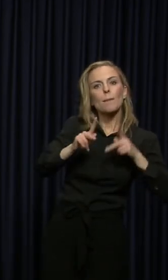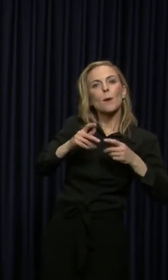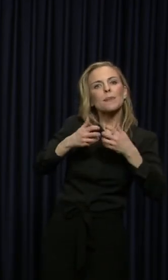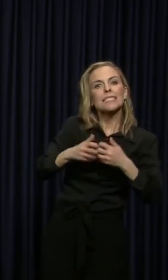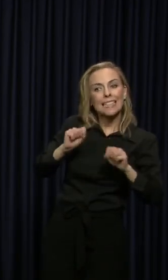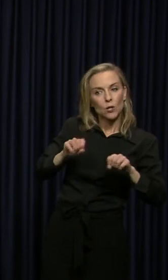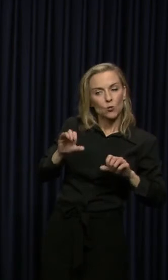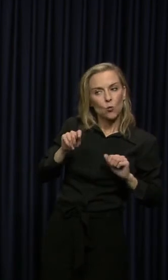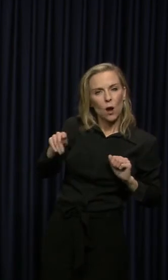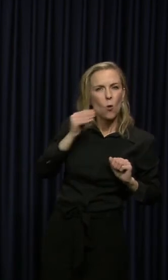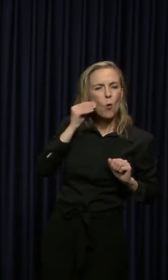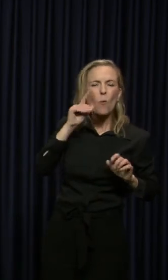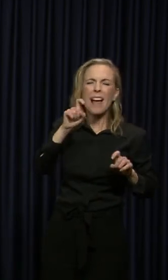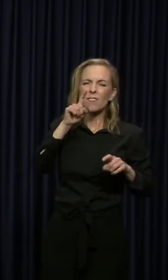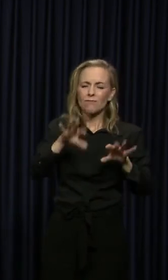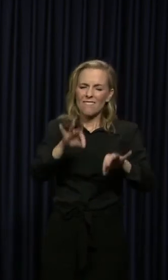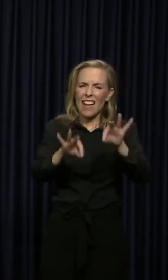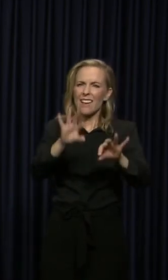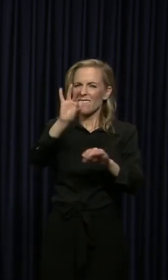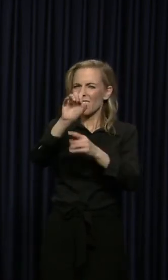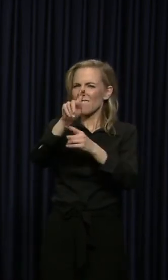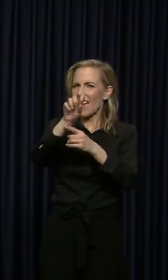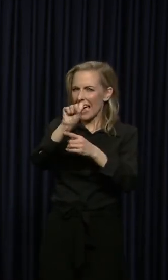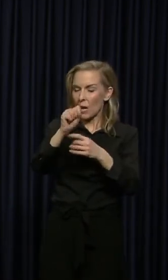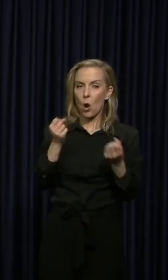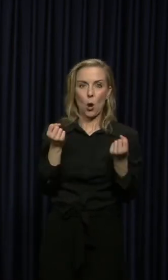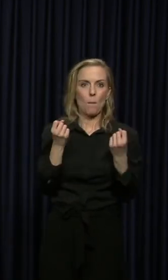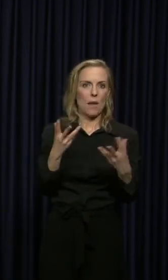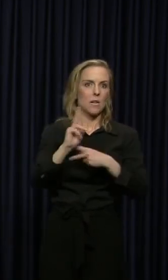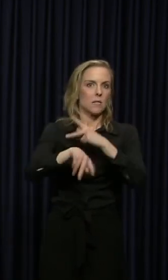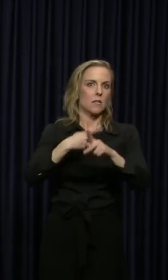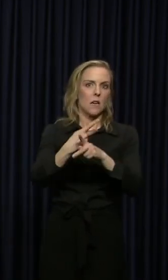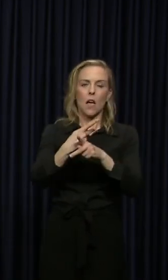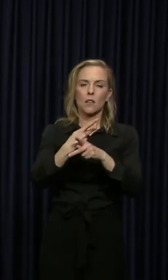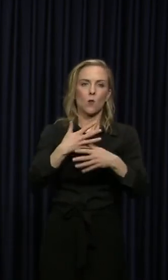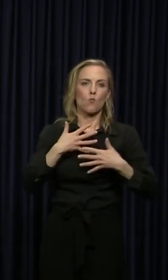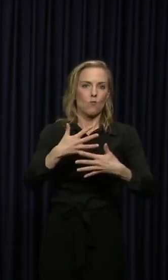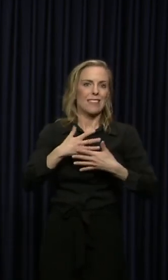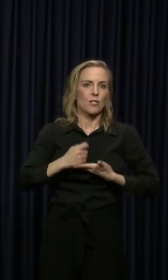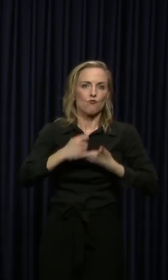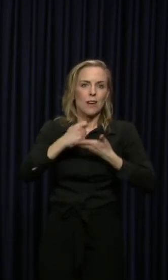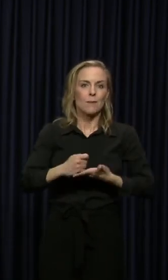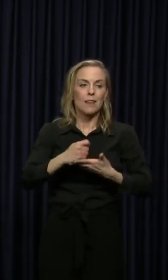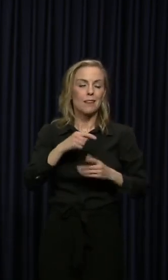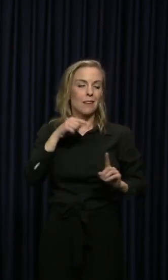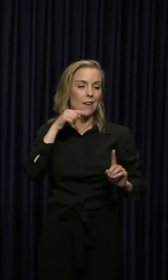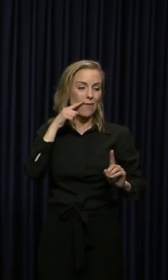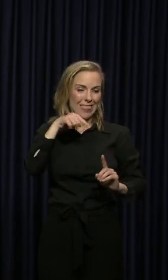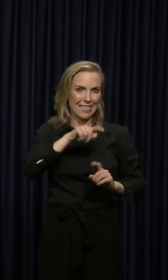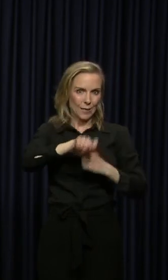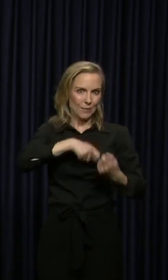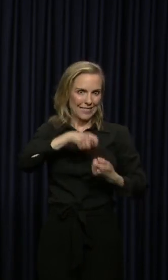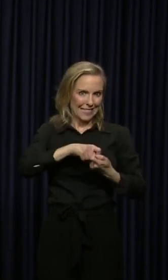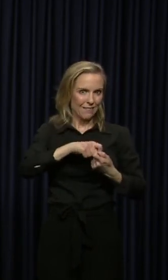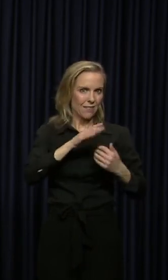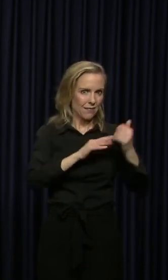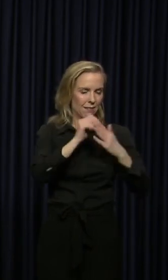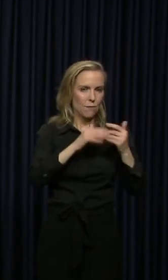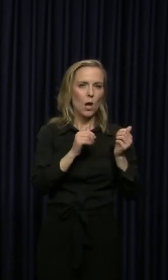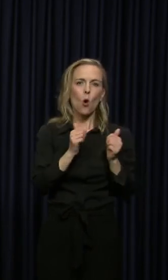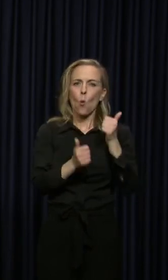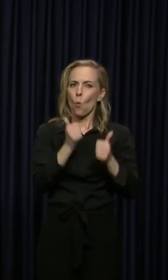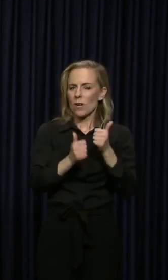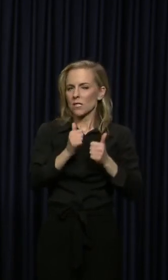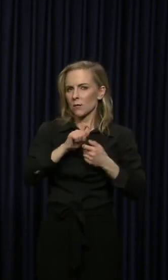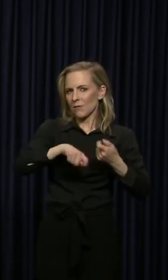get down to the to the facts of that. You know, there are a number of types of breathing treatment. And I don't know the type we're talking about here that can be done at